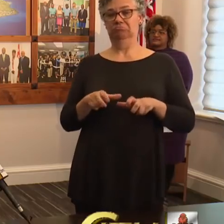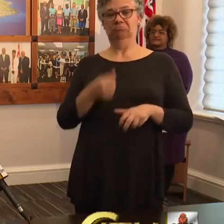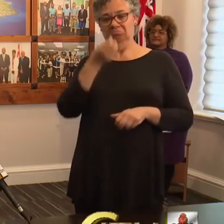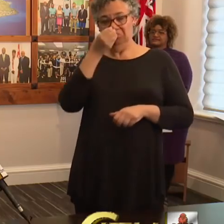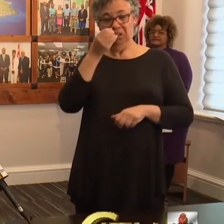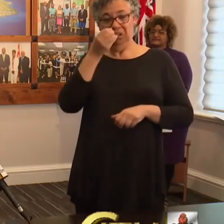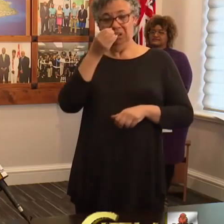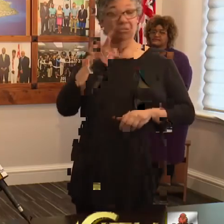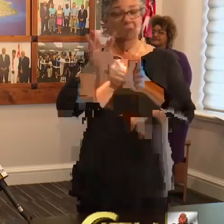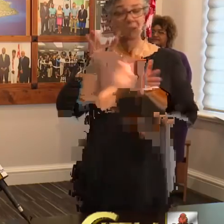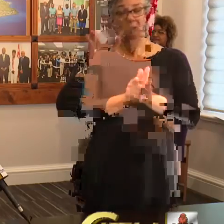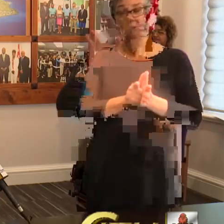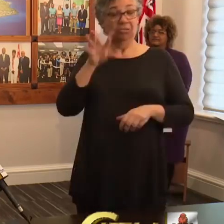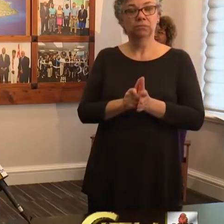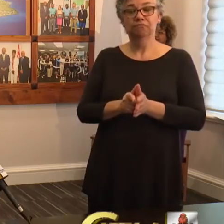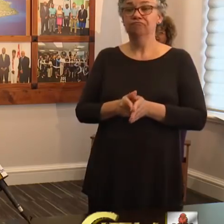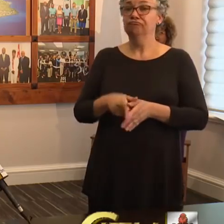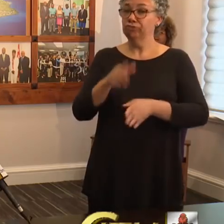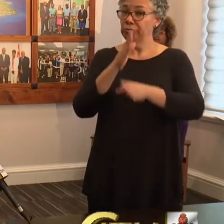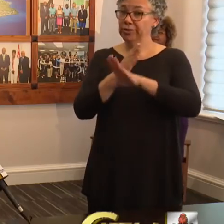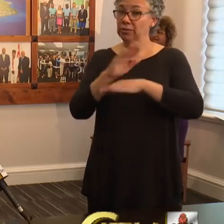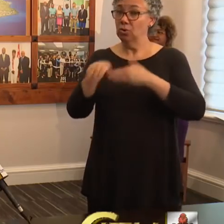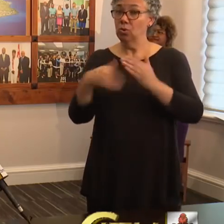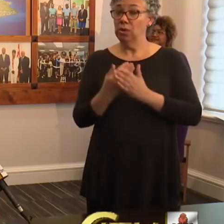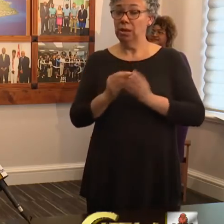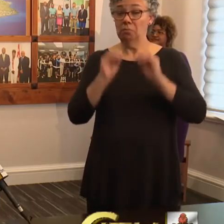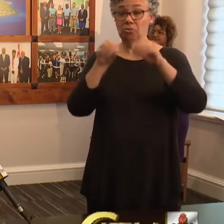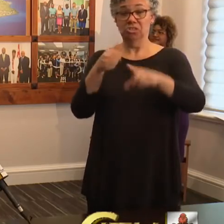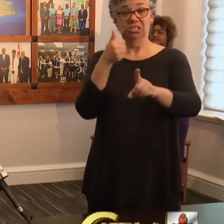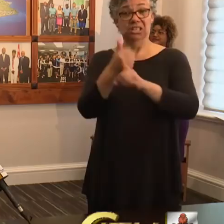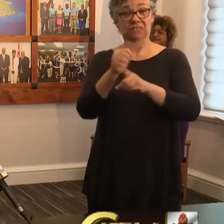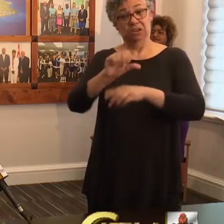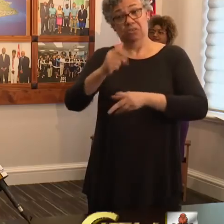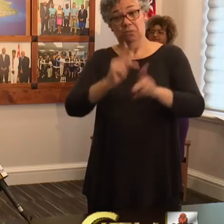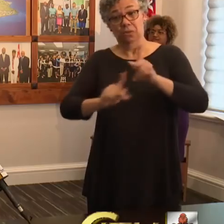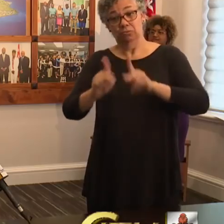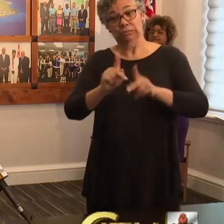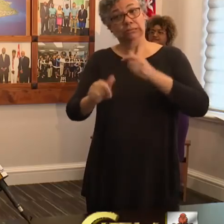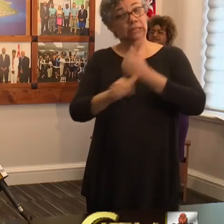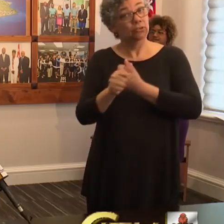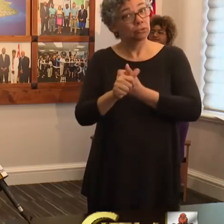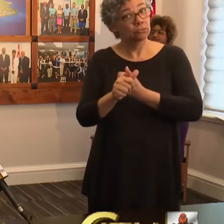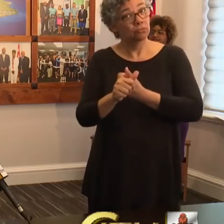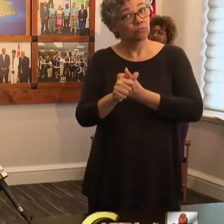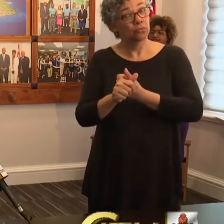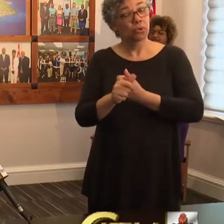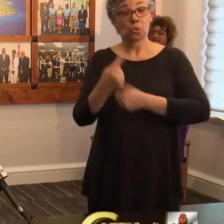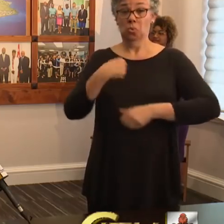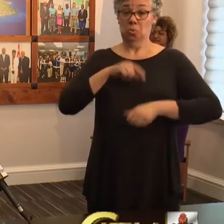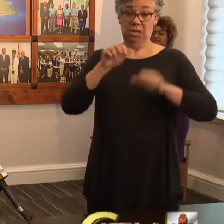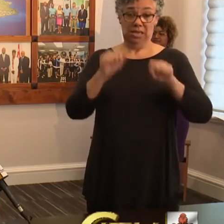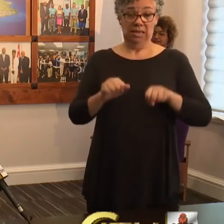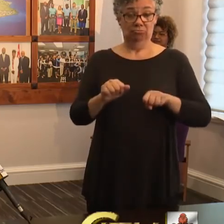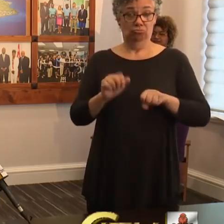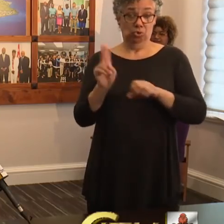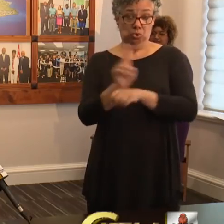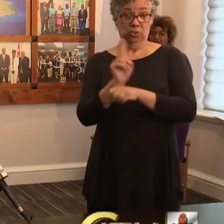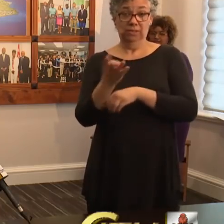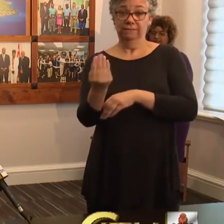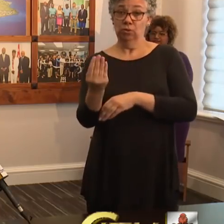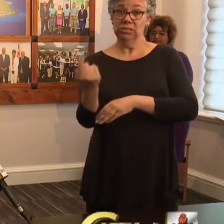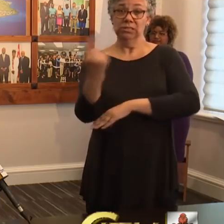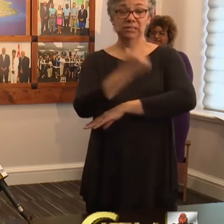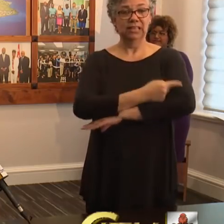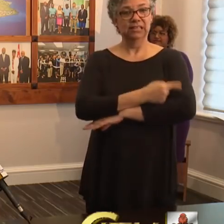place to protect all of us and place yourself and others in jeopardy. We can take these 14 days to